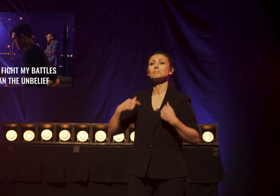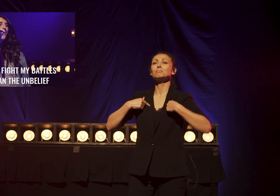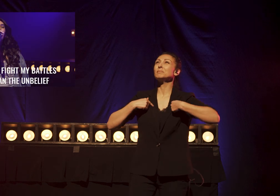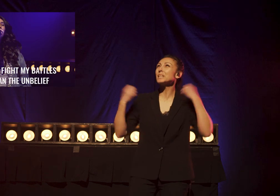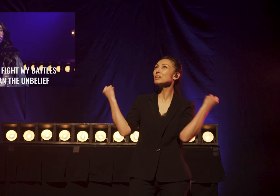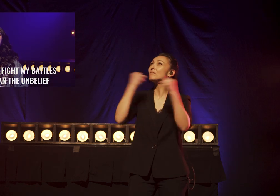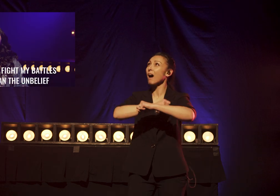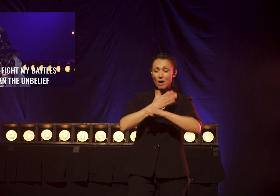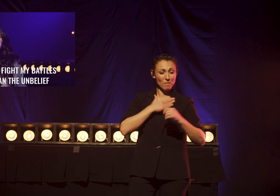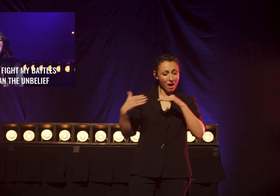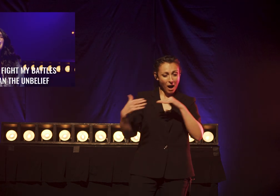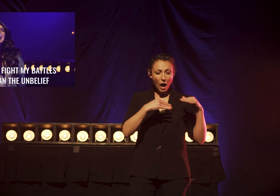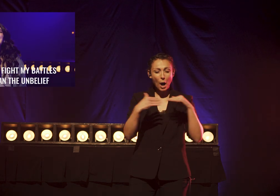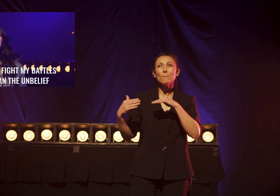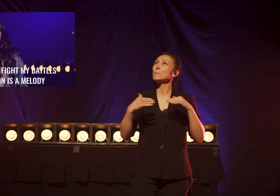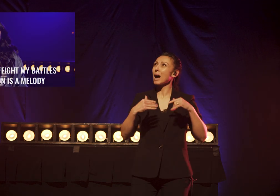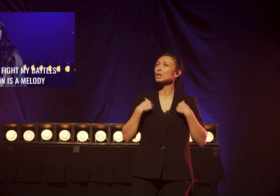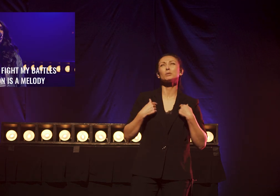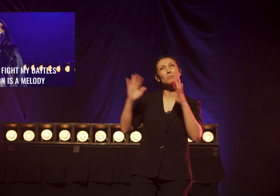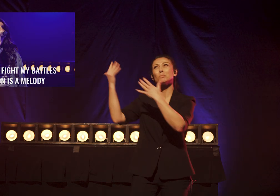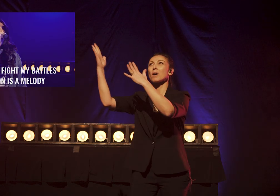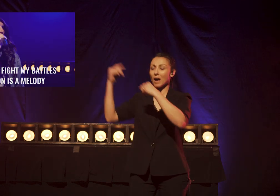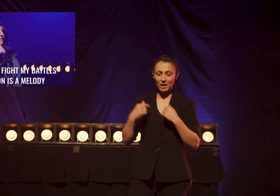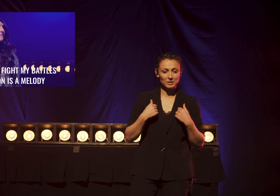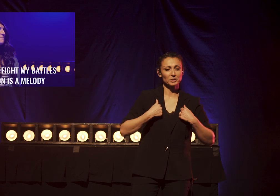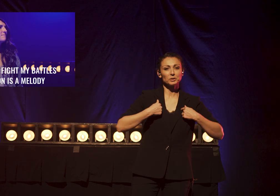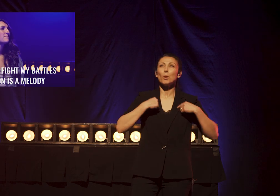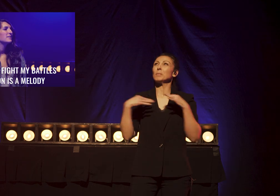This loud and dead The unbelief This is how I fight my battles